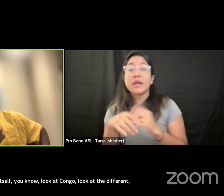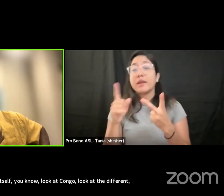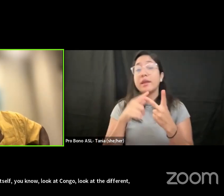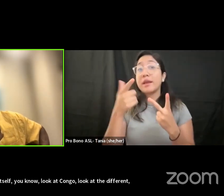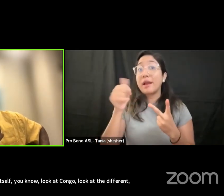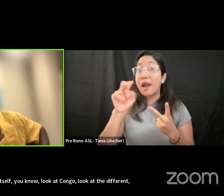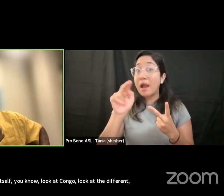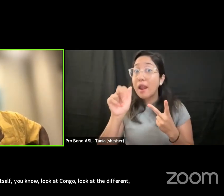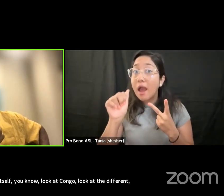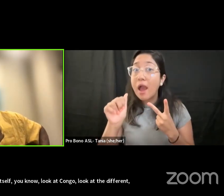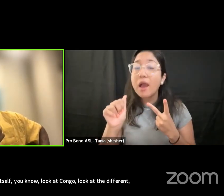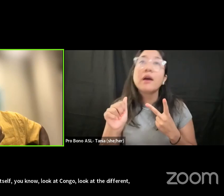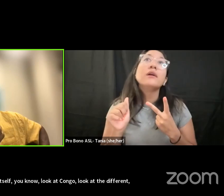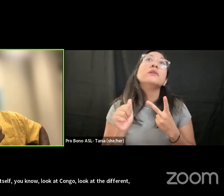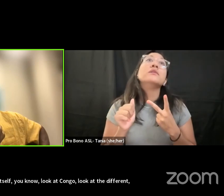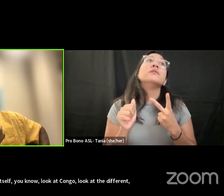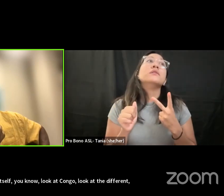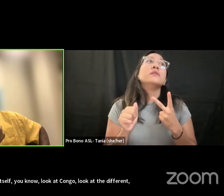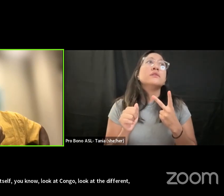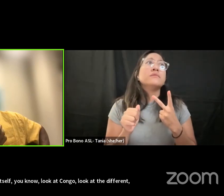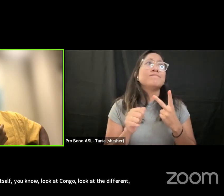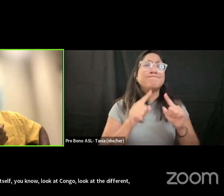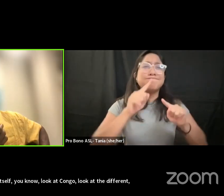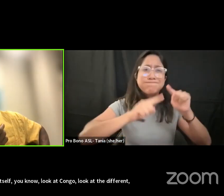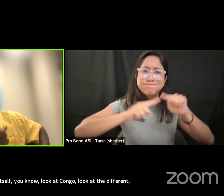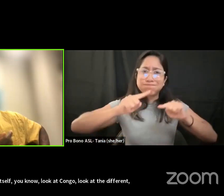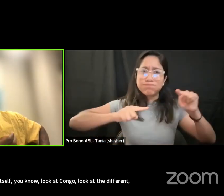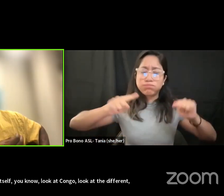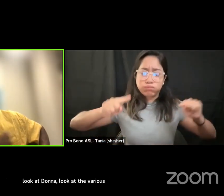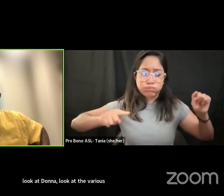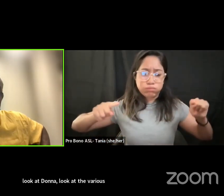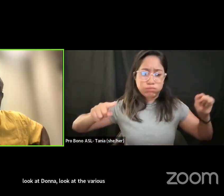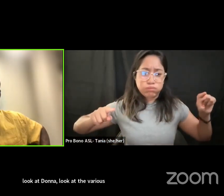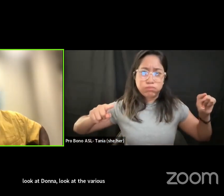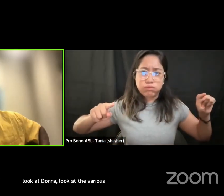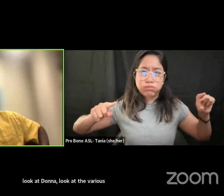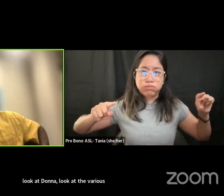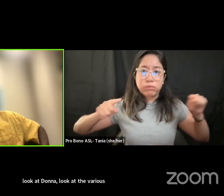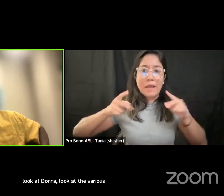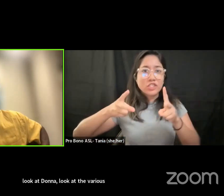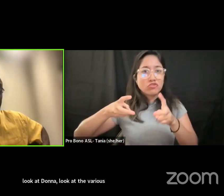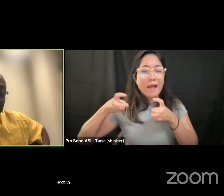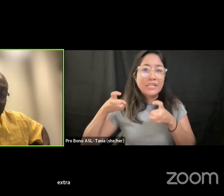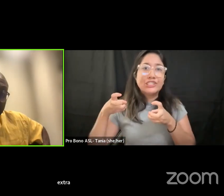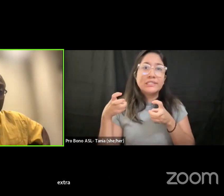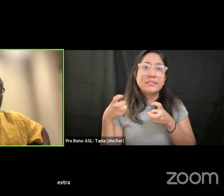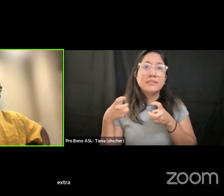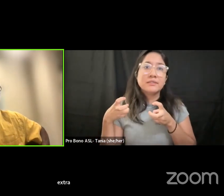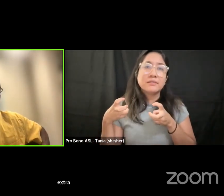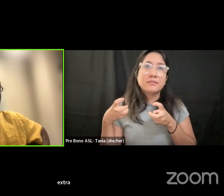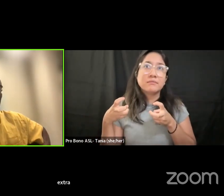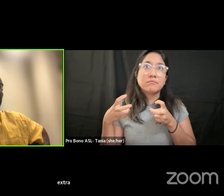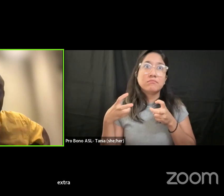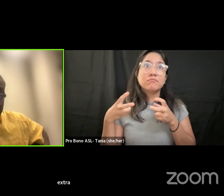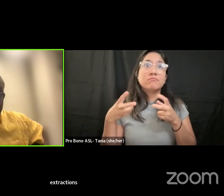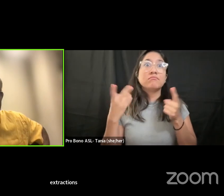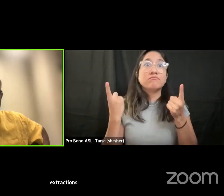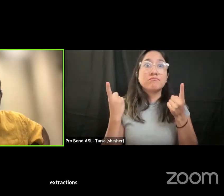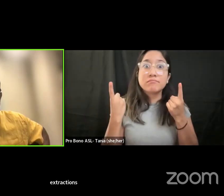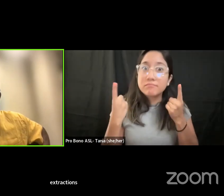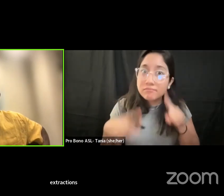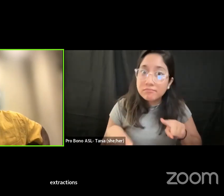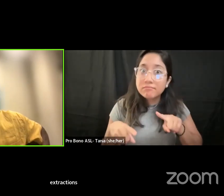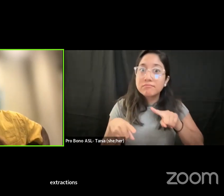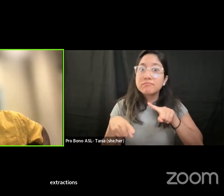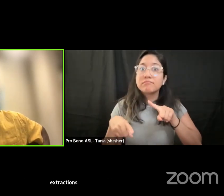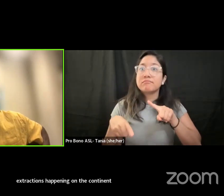various um um um um extractions happening on the continent